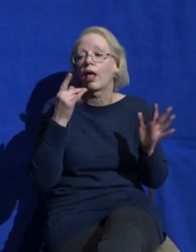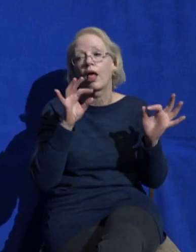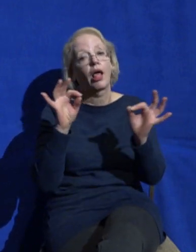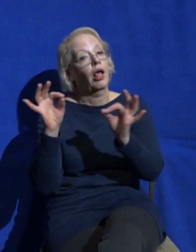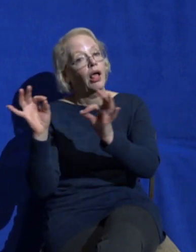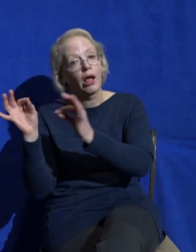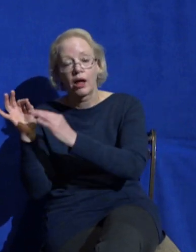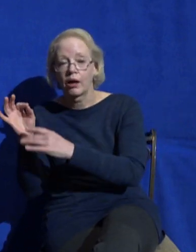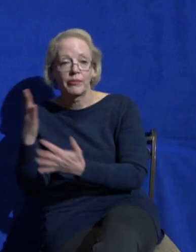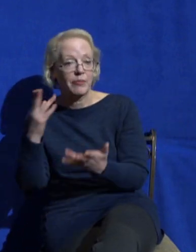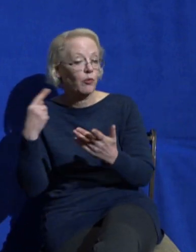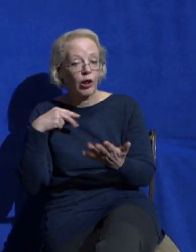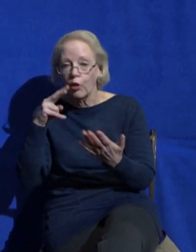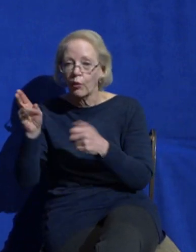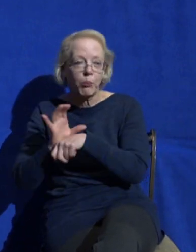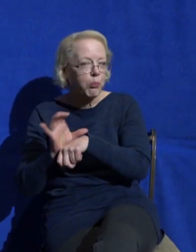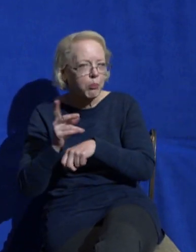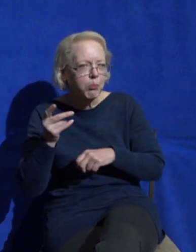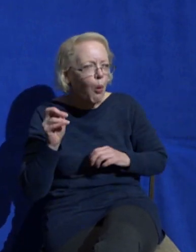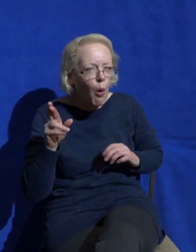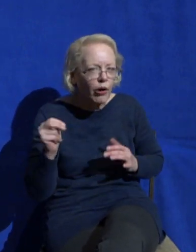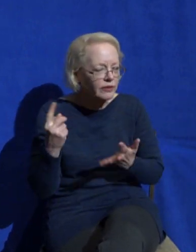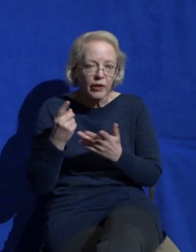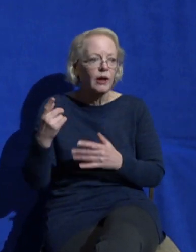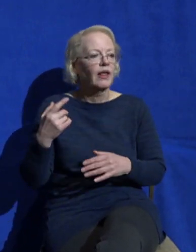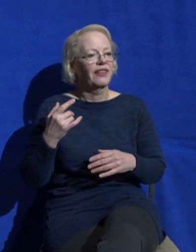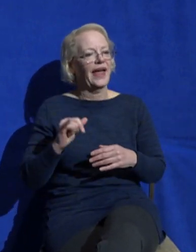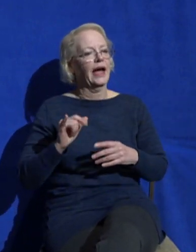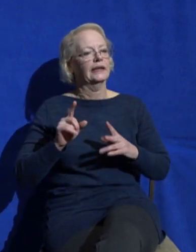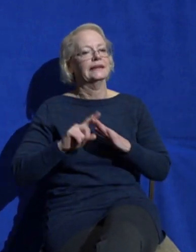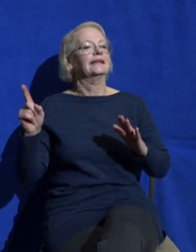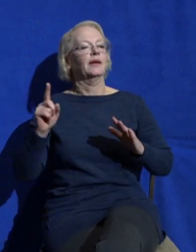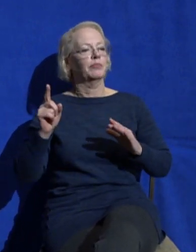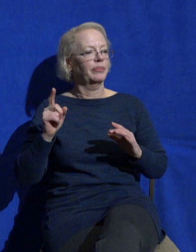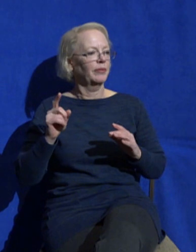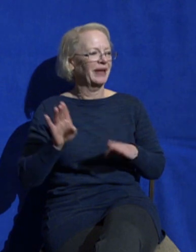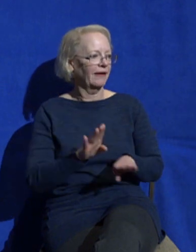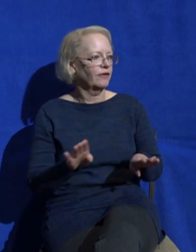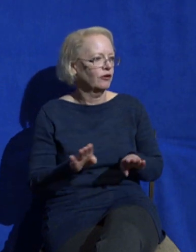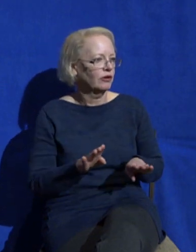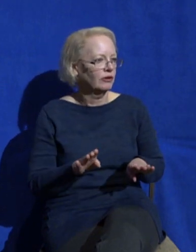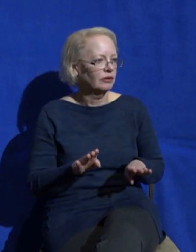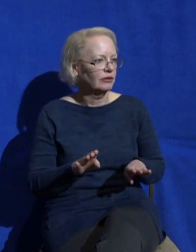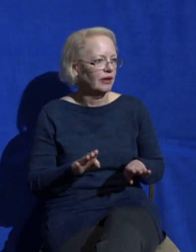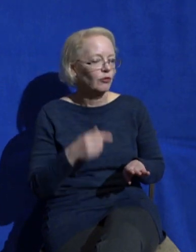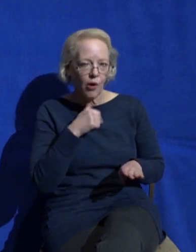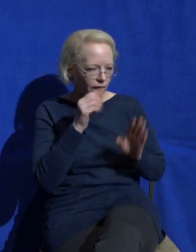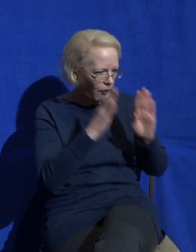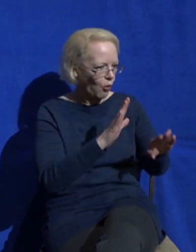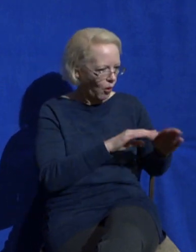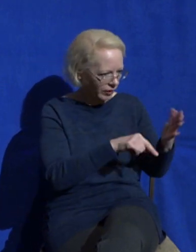escaping the spin cycle, there's this escapist behaviors or he says slippage of spiritual disciplines.